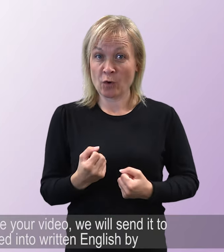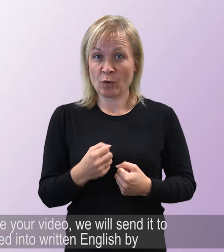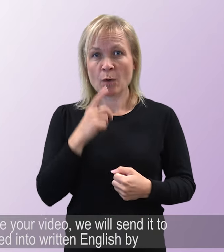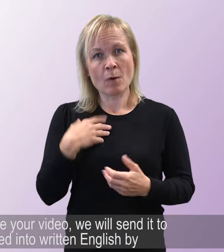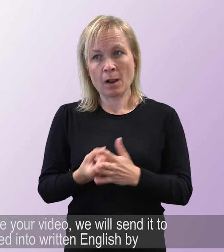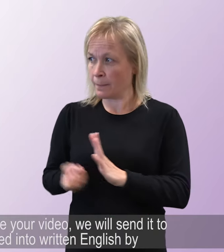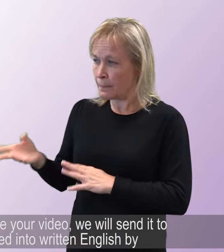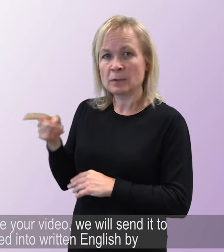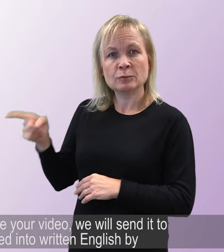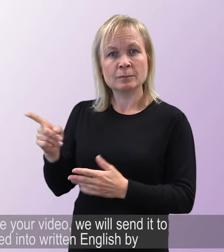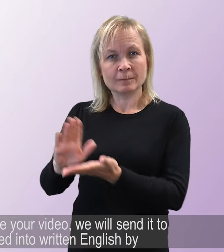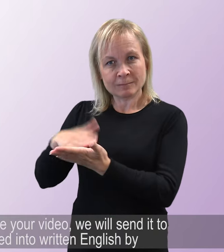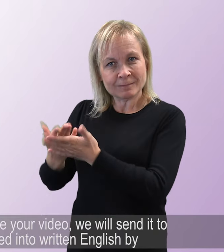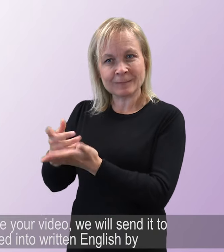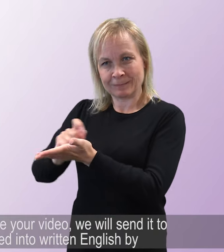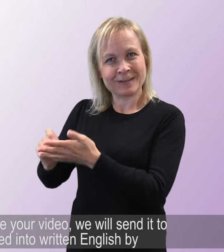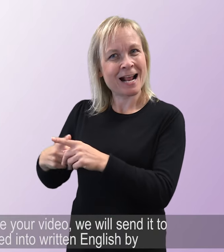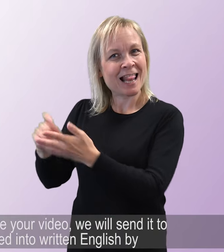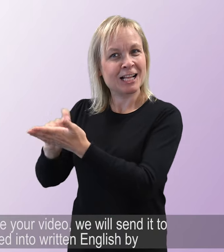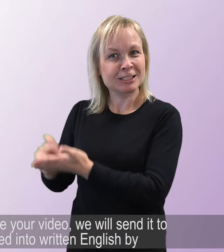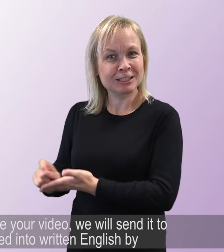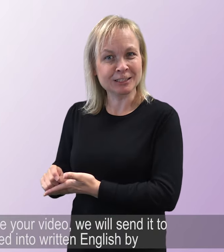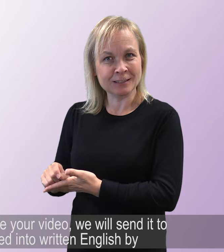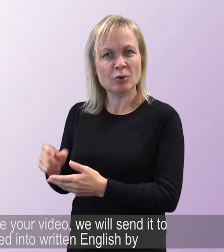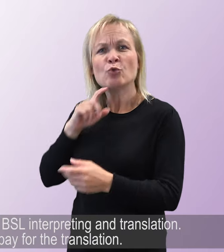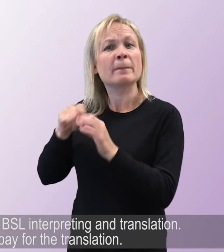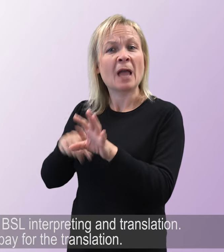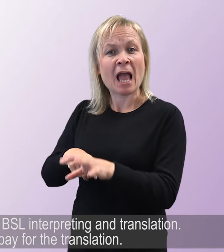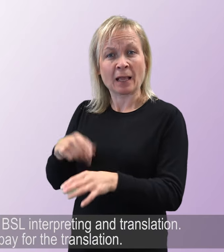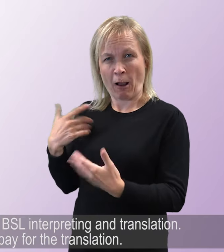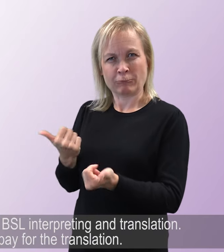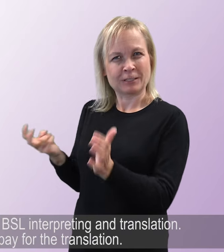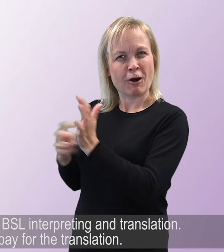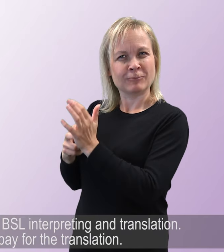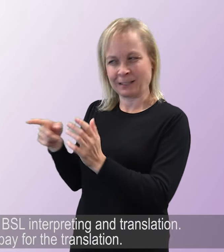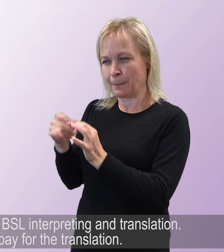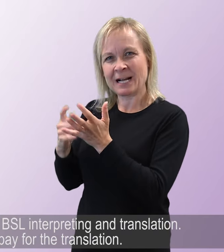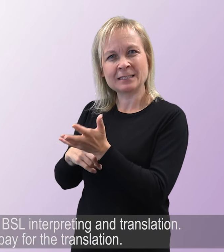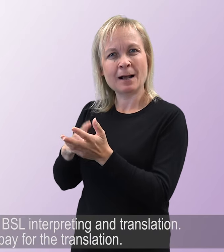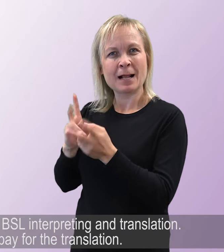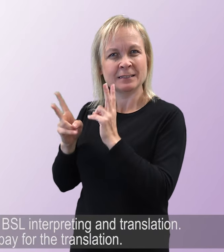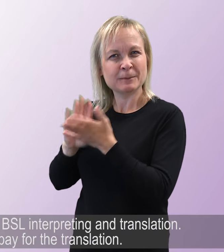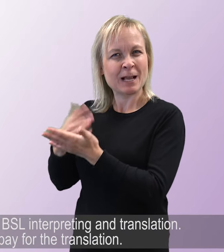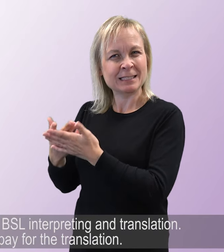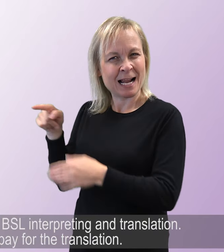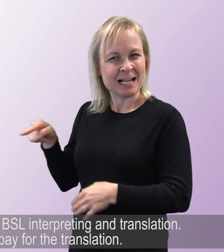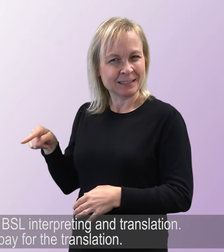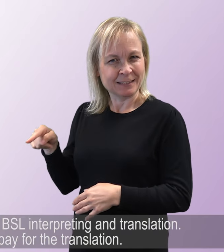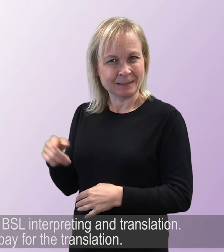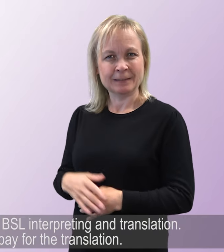When we receive your video, we will send it to be translated into written English by our contractors for BSL interpreting and translation.